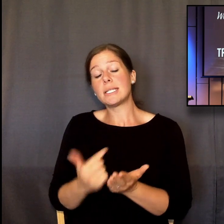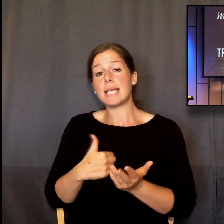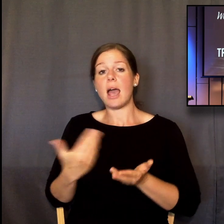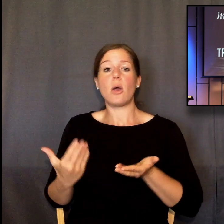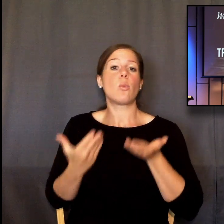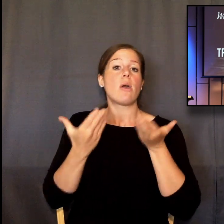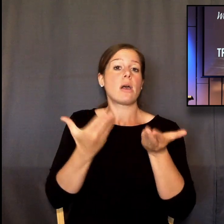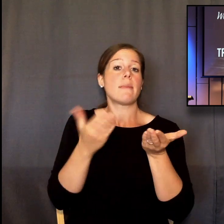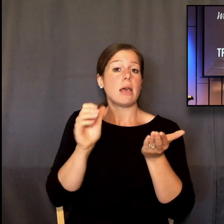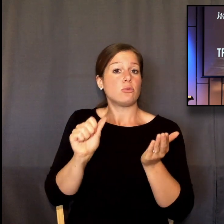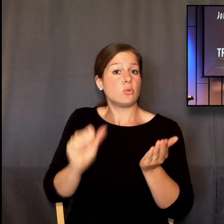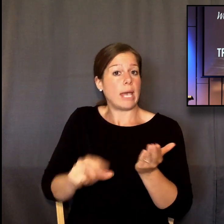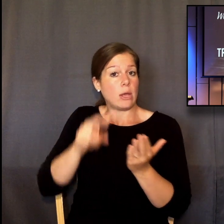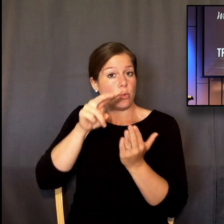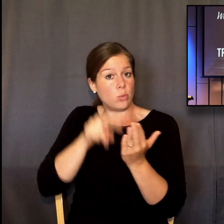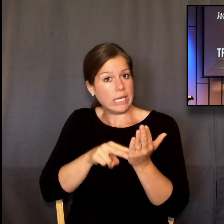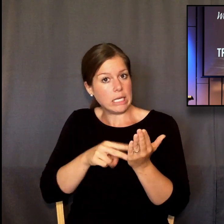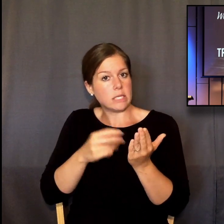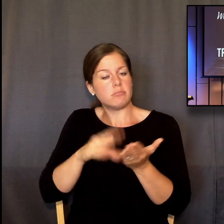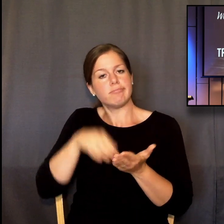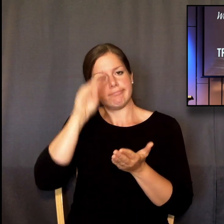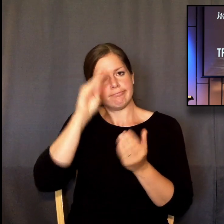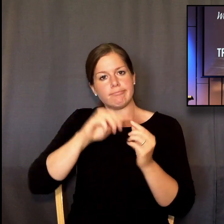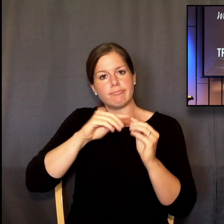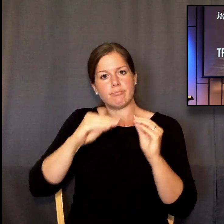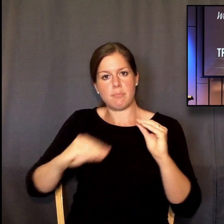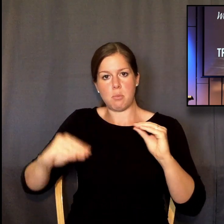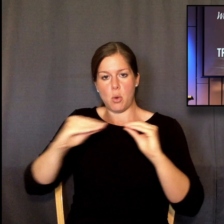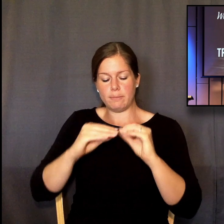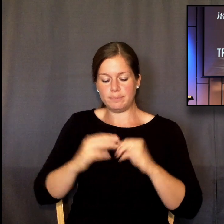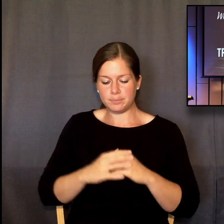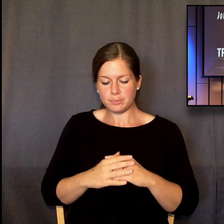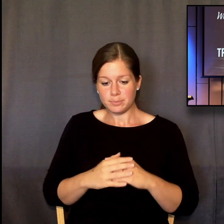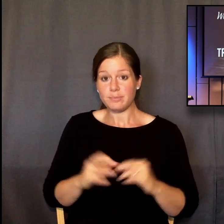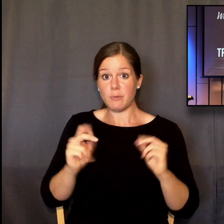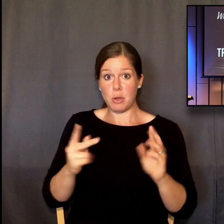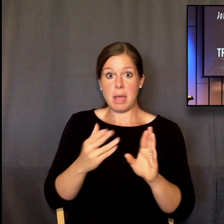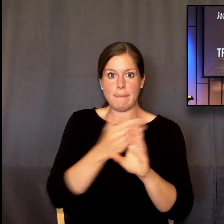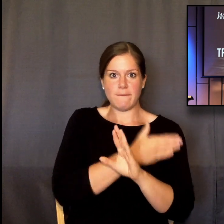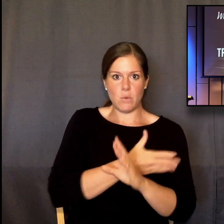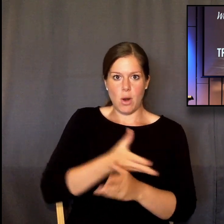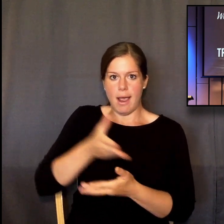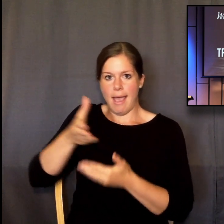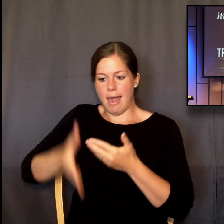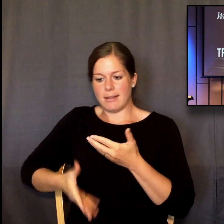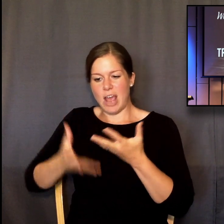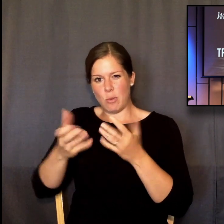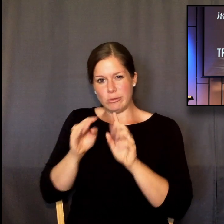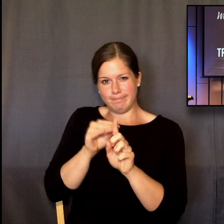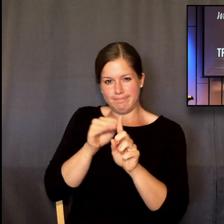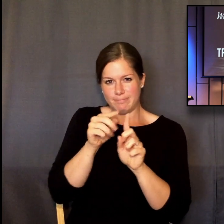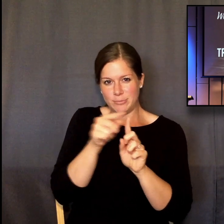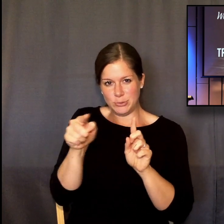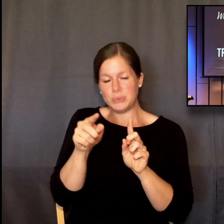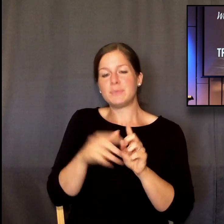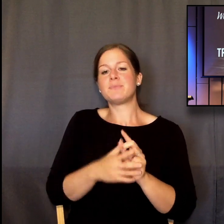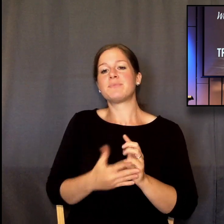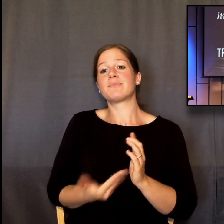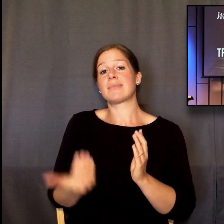Now, as I conclude, don't forget, we'll be back in Titus 2 on Saturday at 5 p.m. Arizona time and Sunday at 9